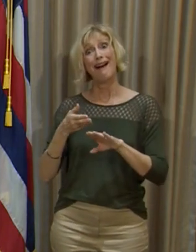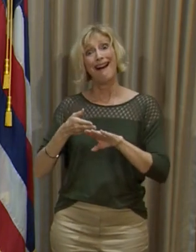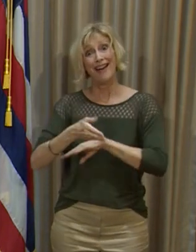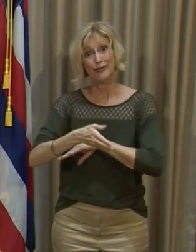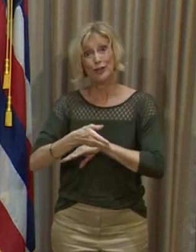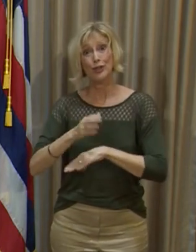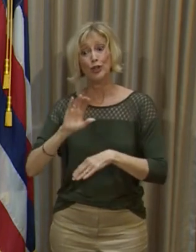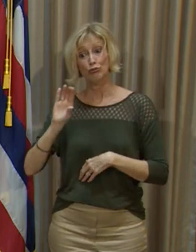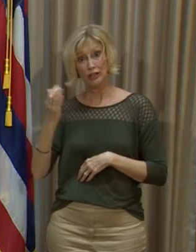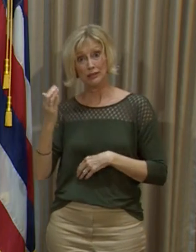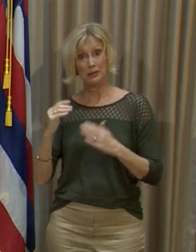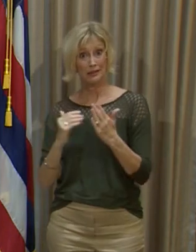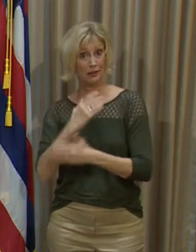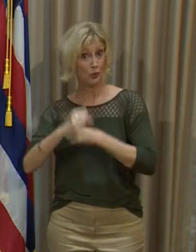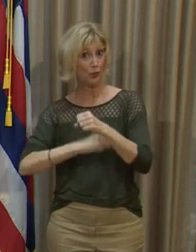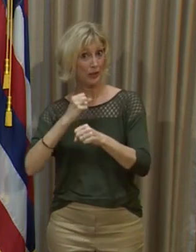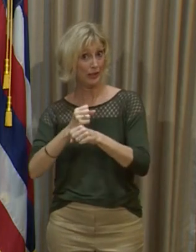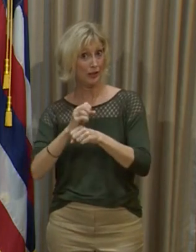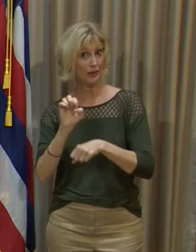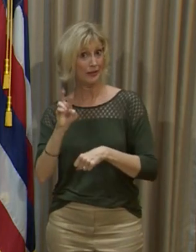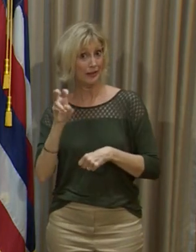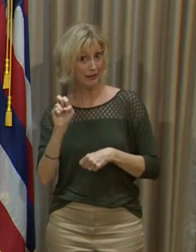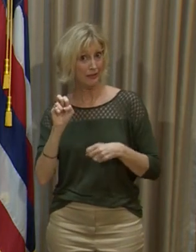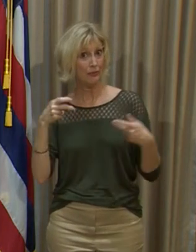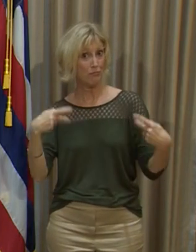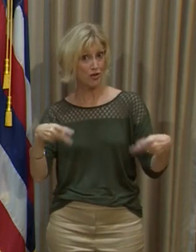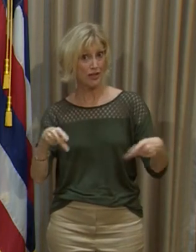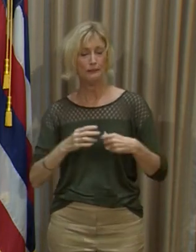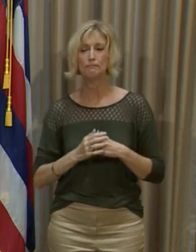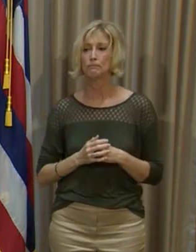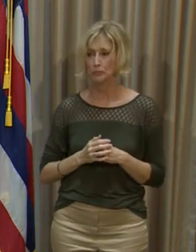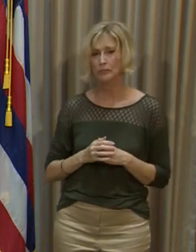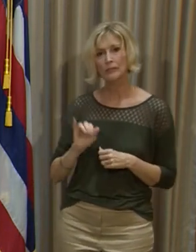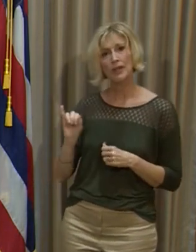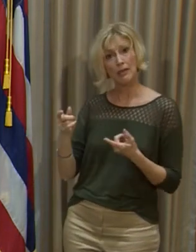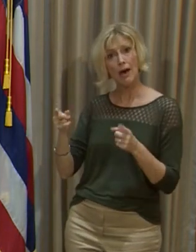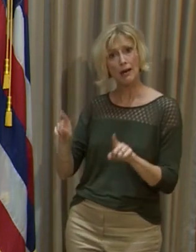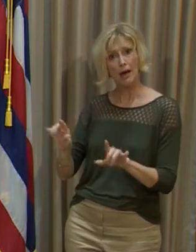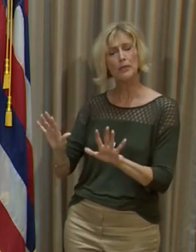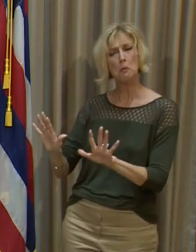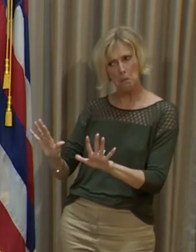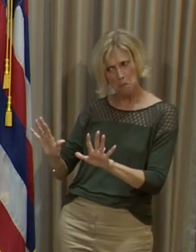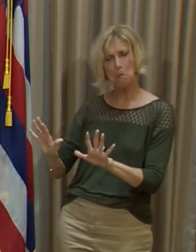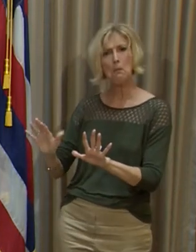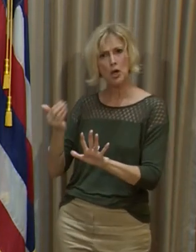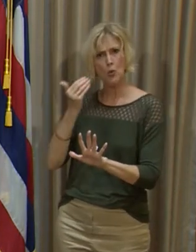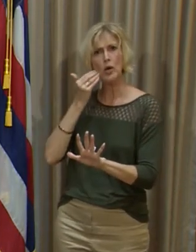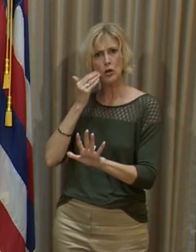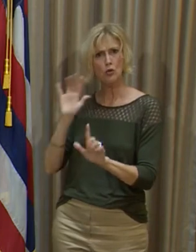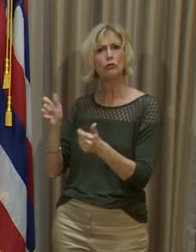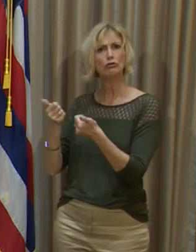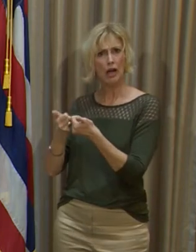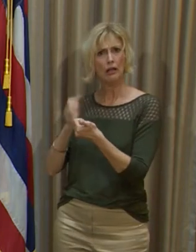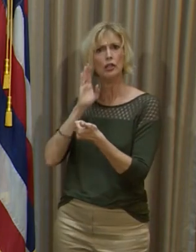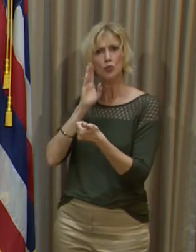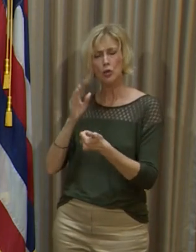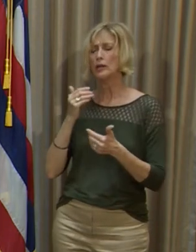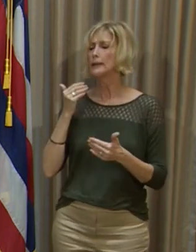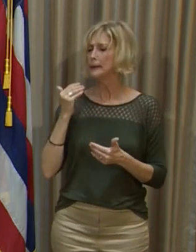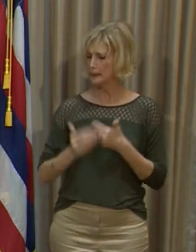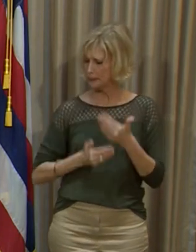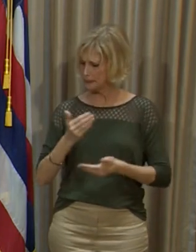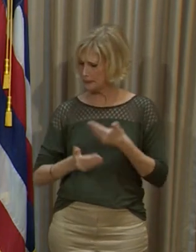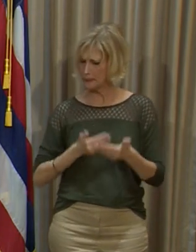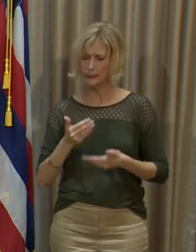surge, if I'm not mistaken. So, that occurred, and, you we were mindful that that was going to be a challenge, and we went through it,